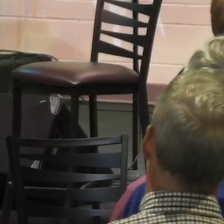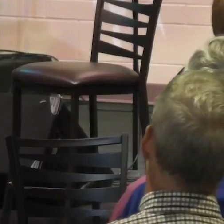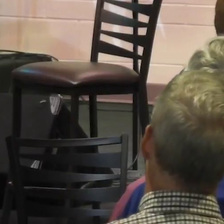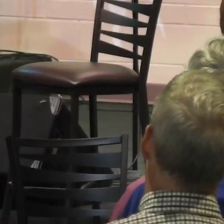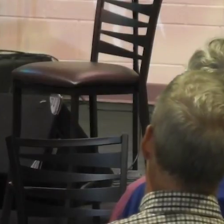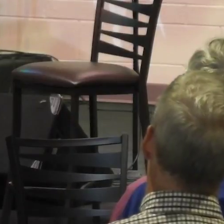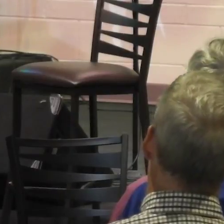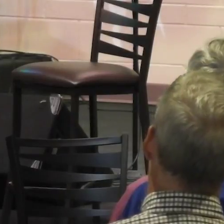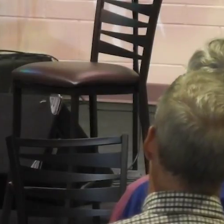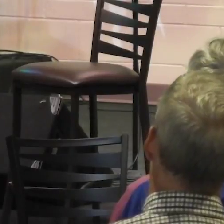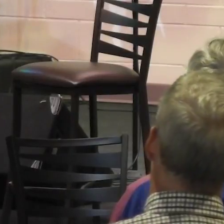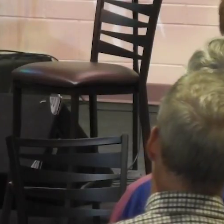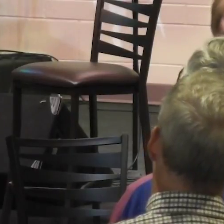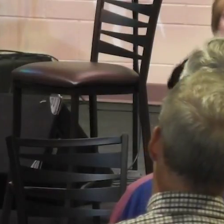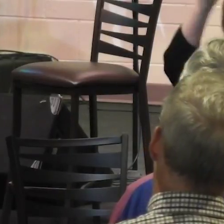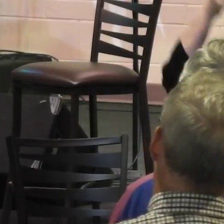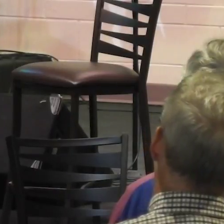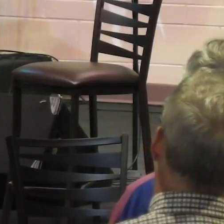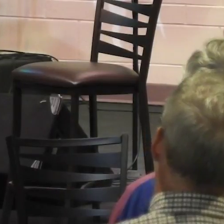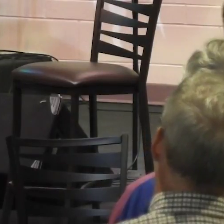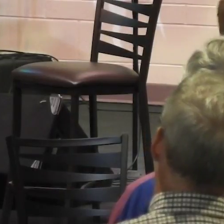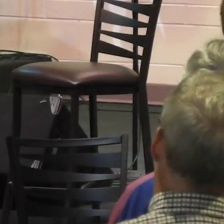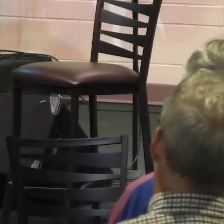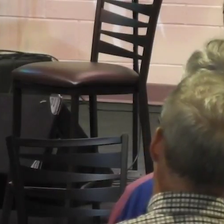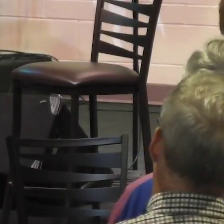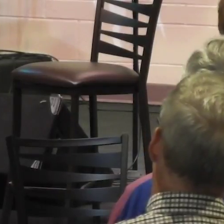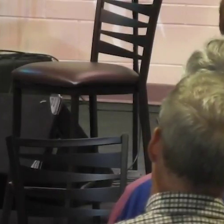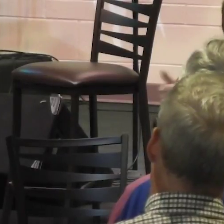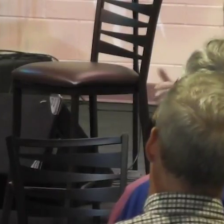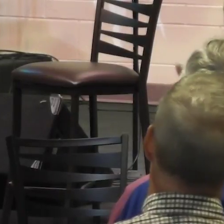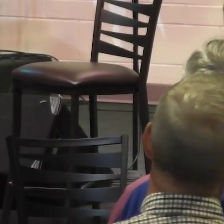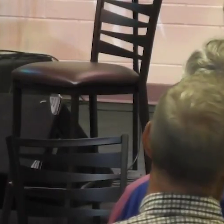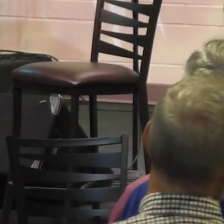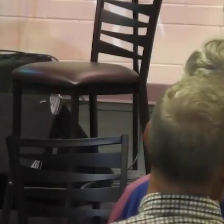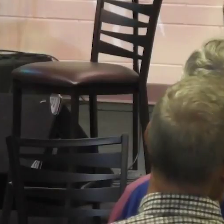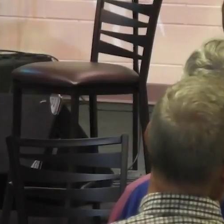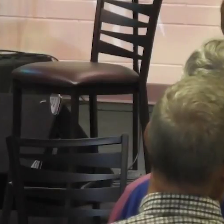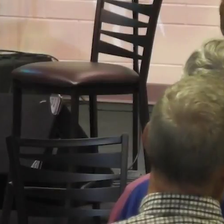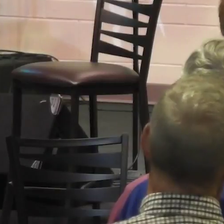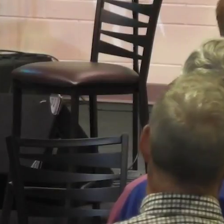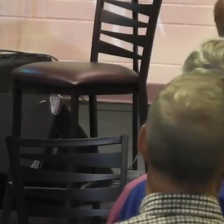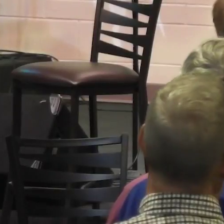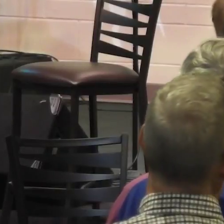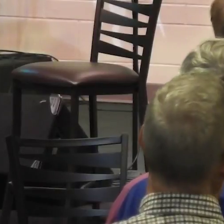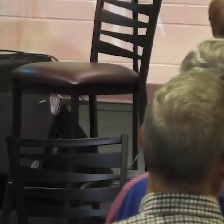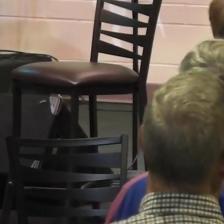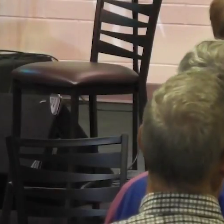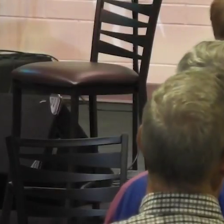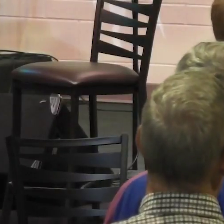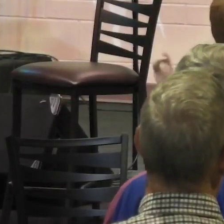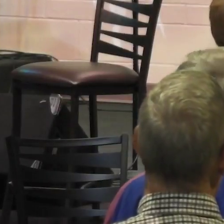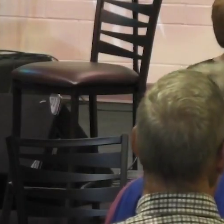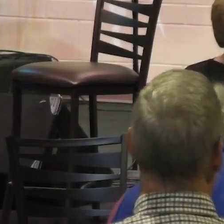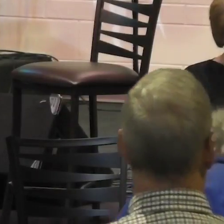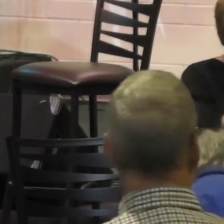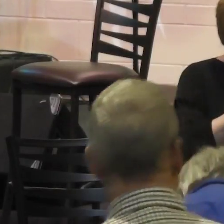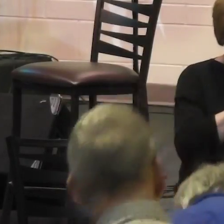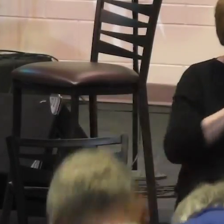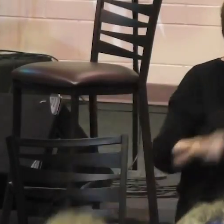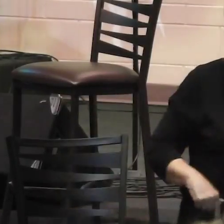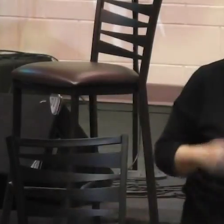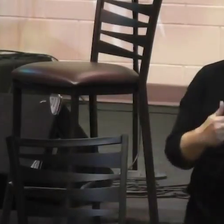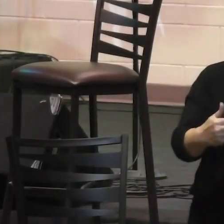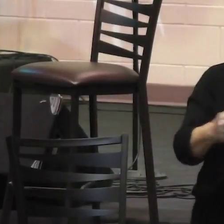to the grace given to each of us. May that be true of us together, Lord. Amen. You may be seated.